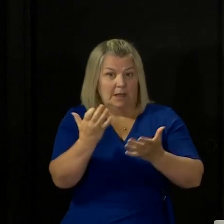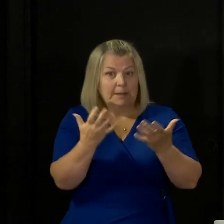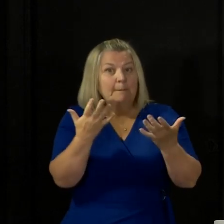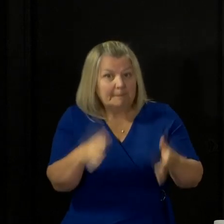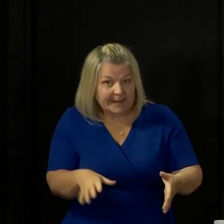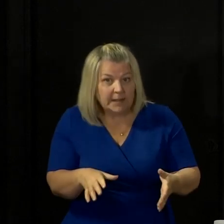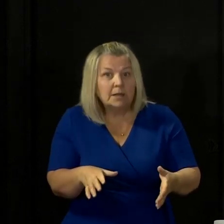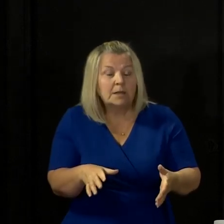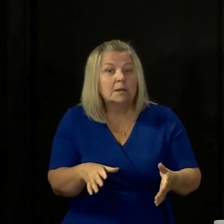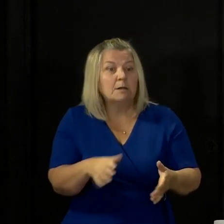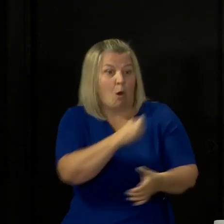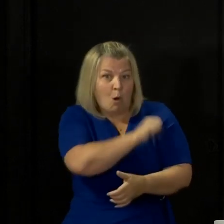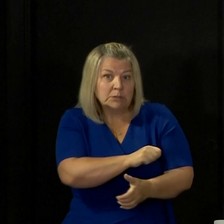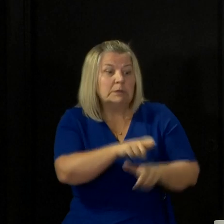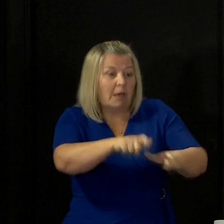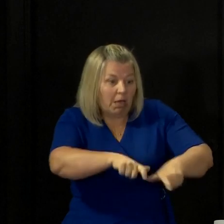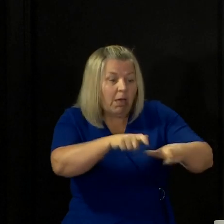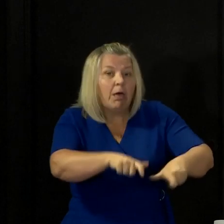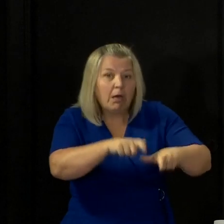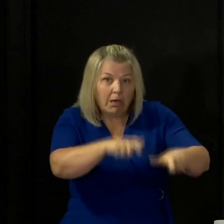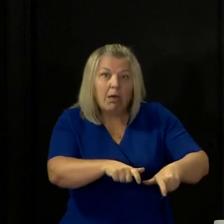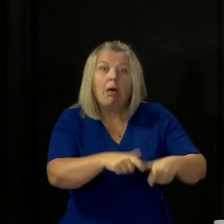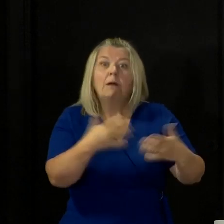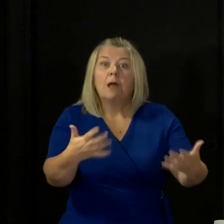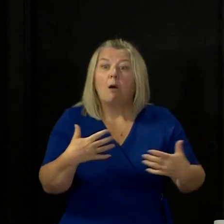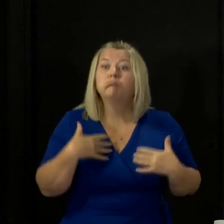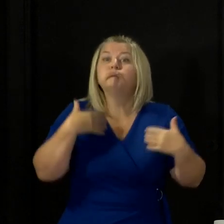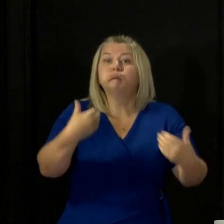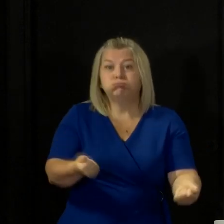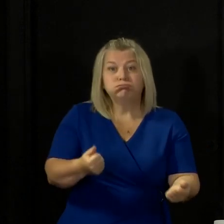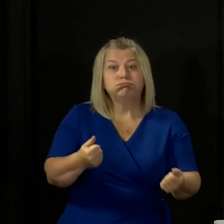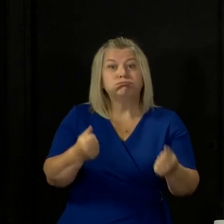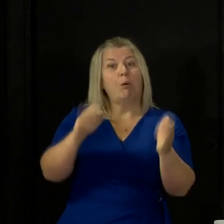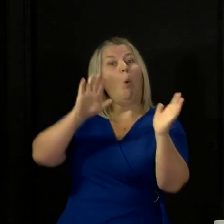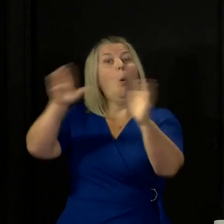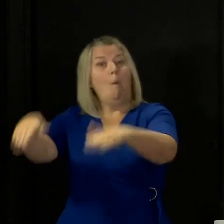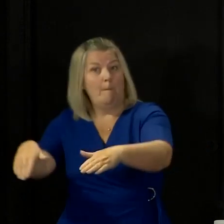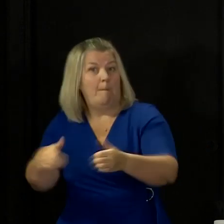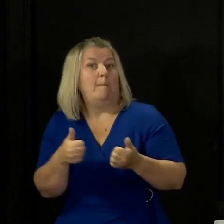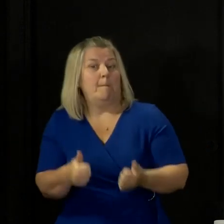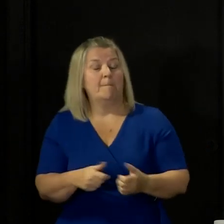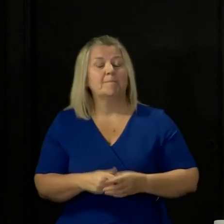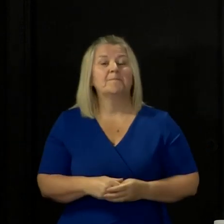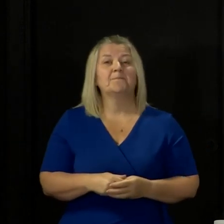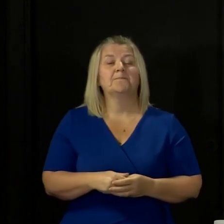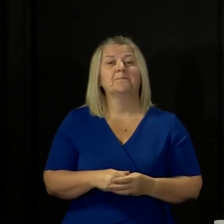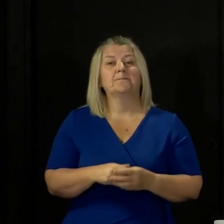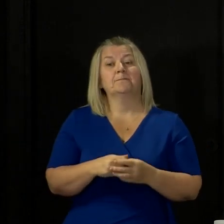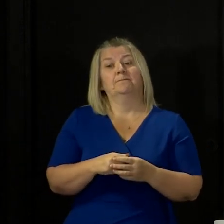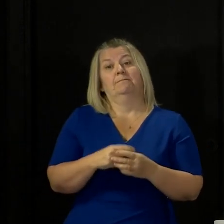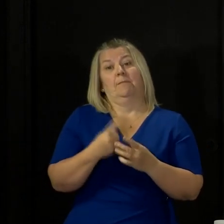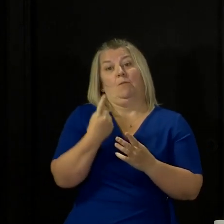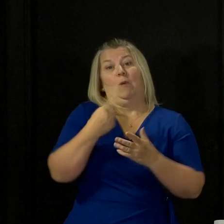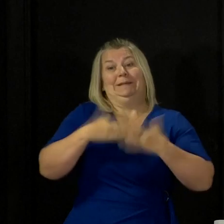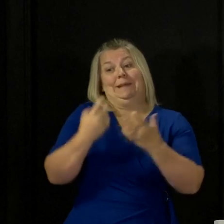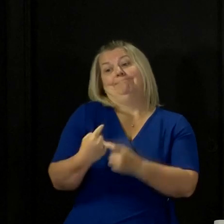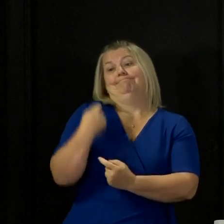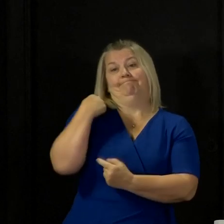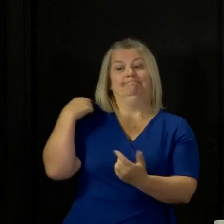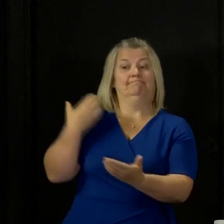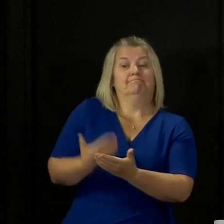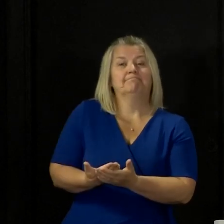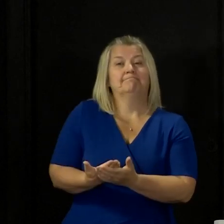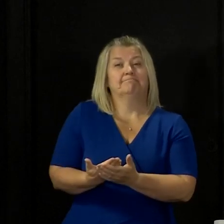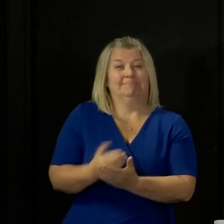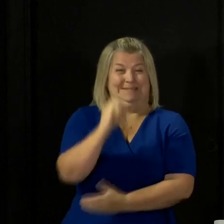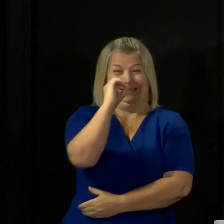required hospital treatment for the virus have now been able to leave hospital. And in the past 24 hours, no